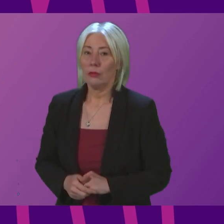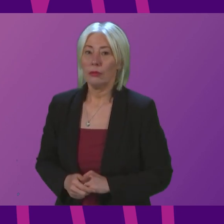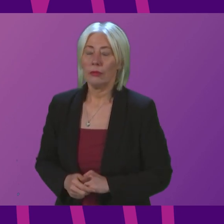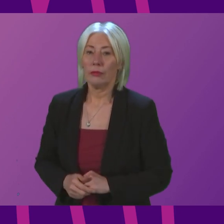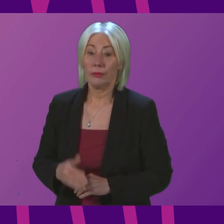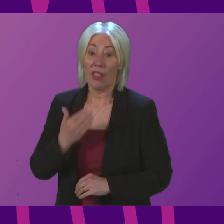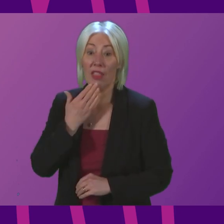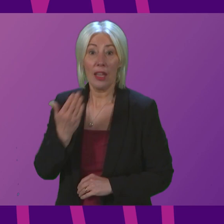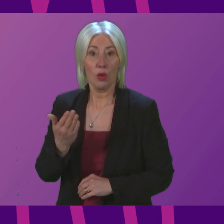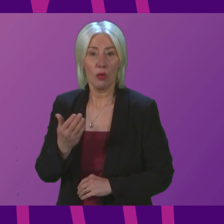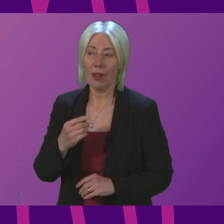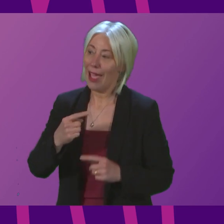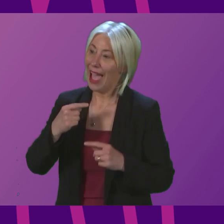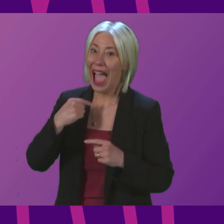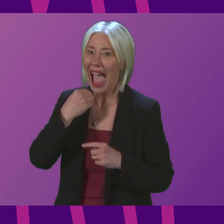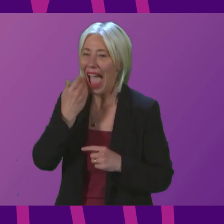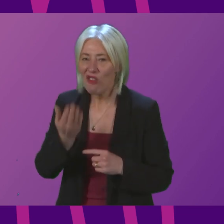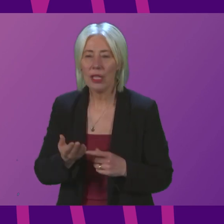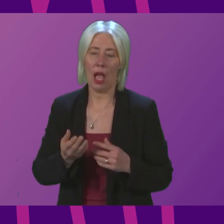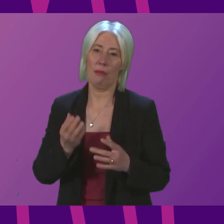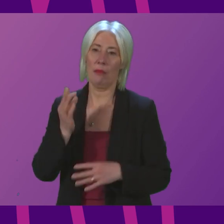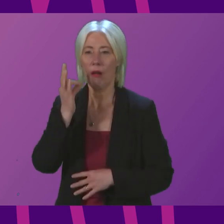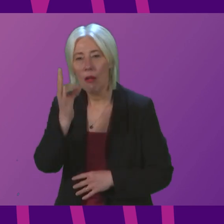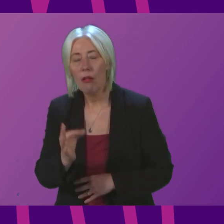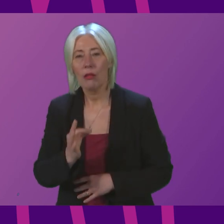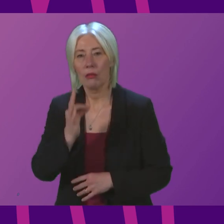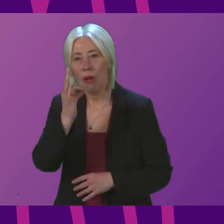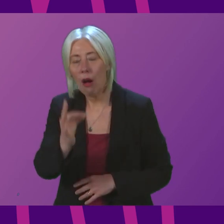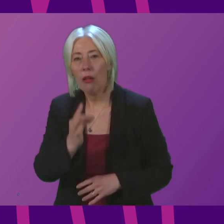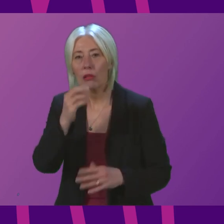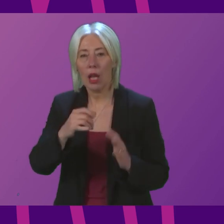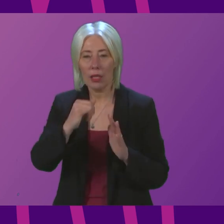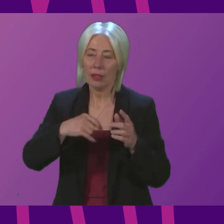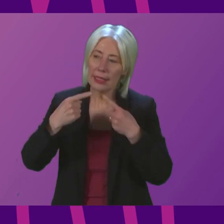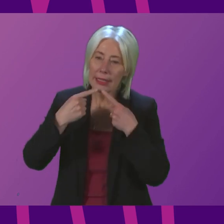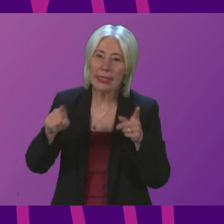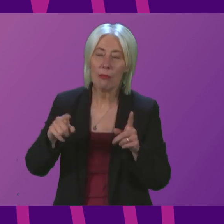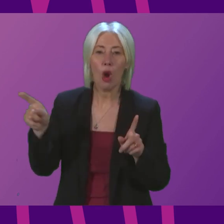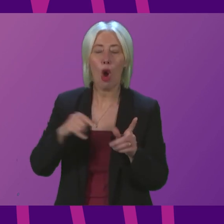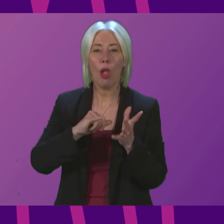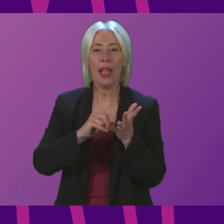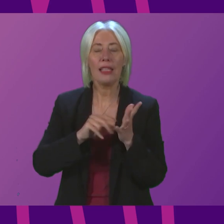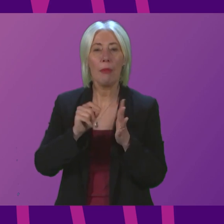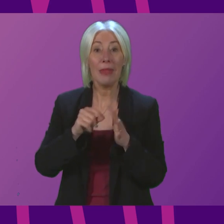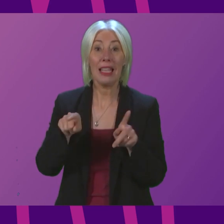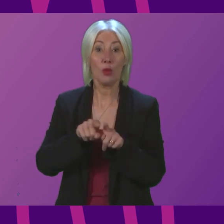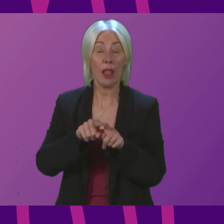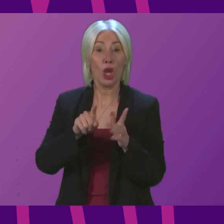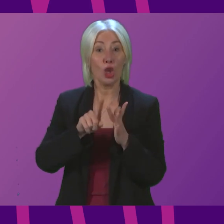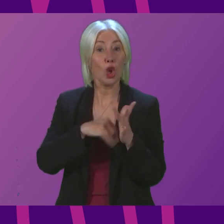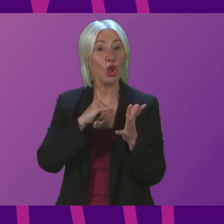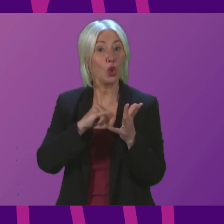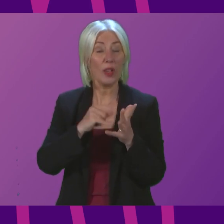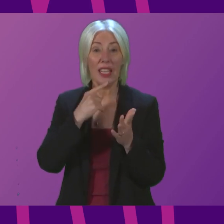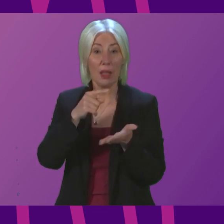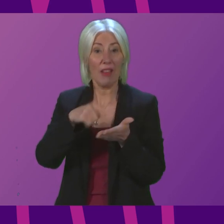Because every time we have asked for a statement, every S&P backbencher and John Swinney have